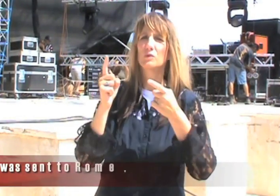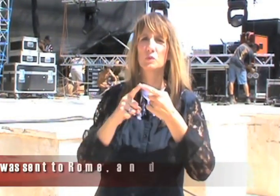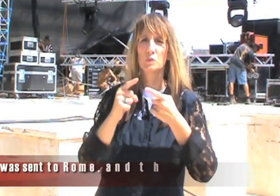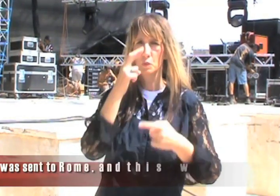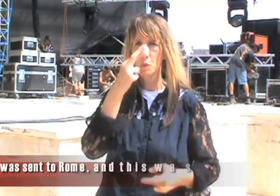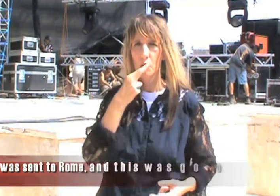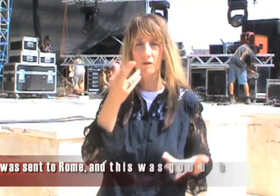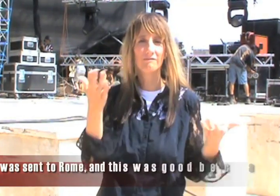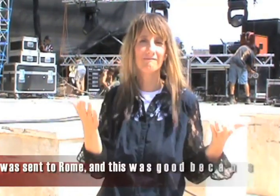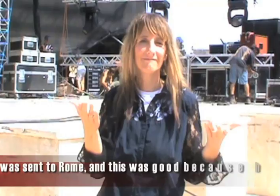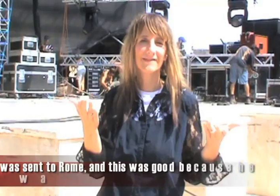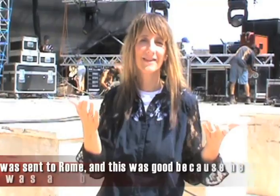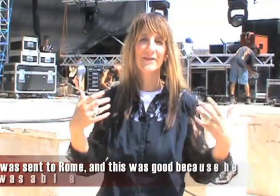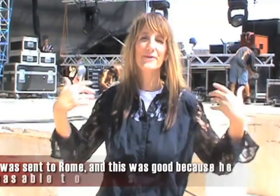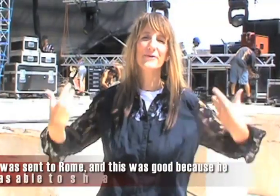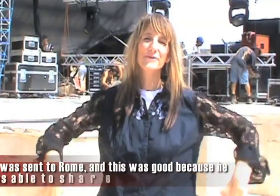Go ahead and send me to Rome.